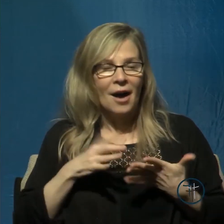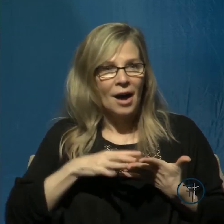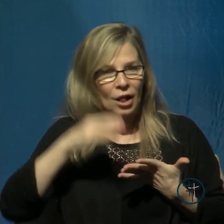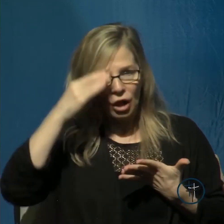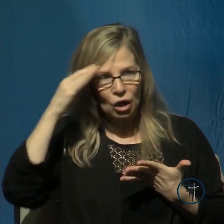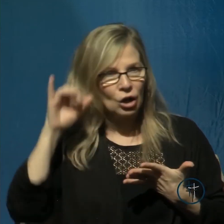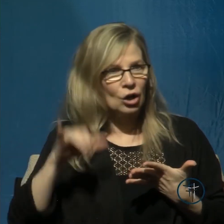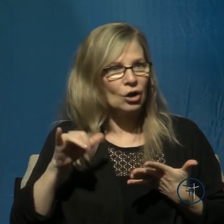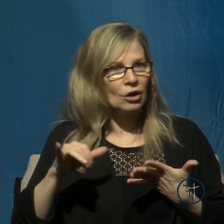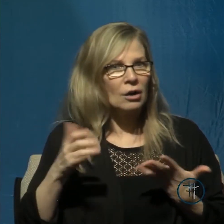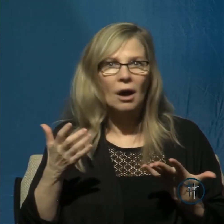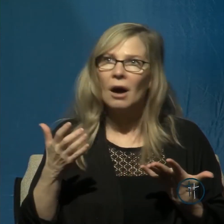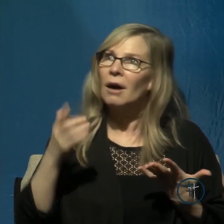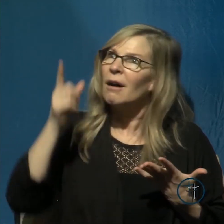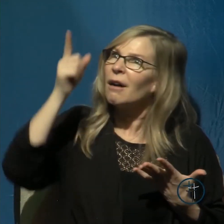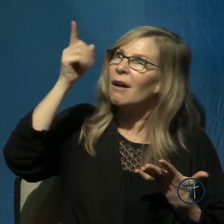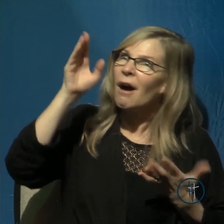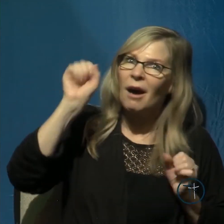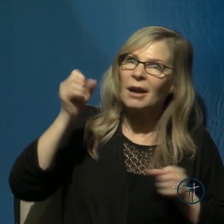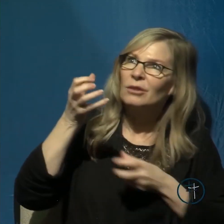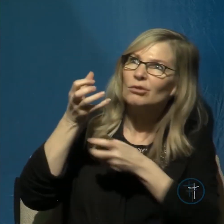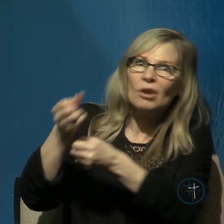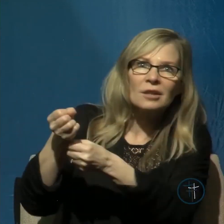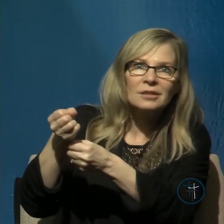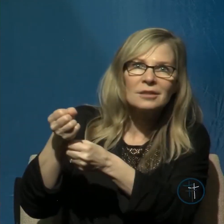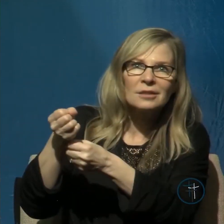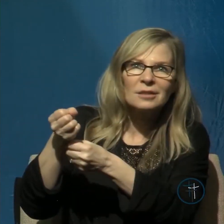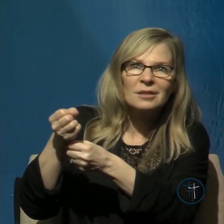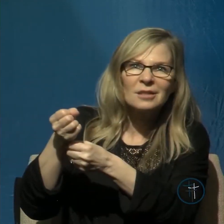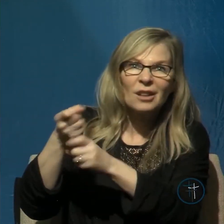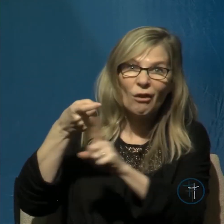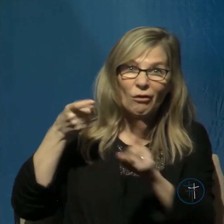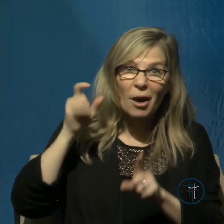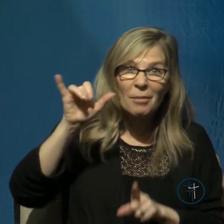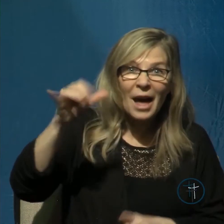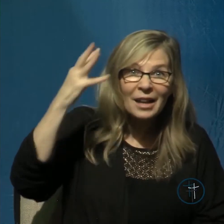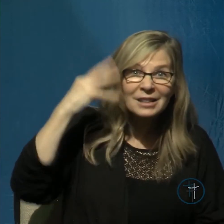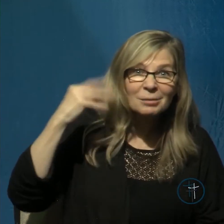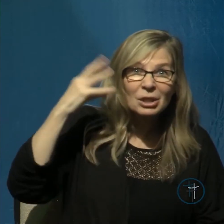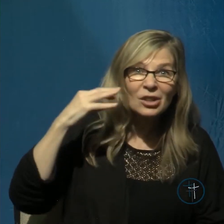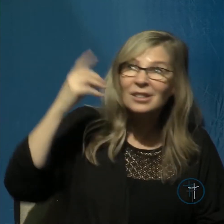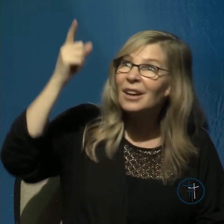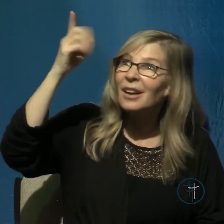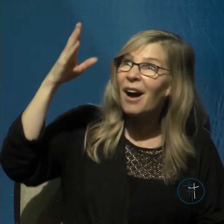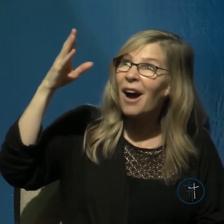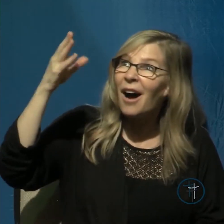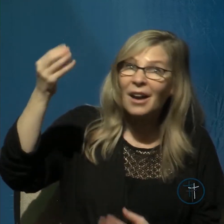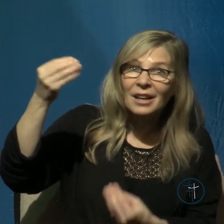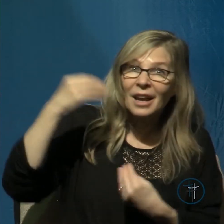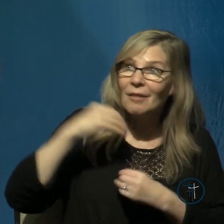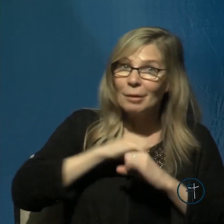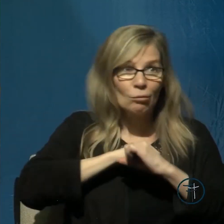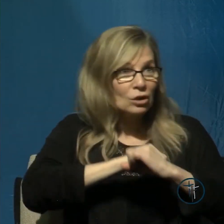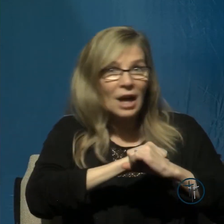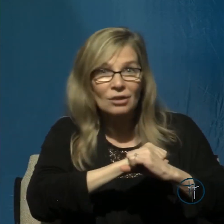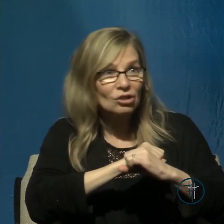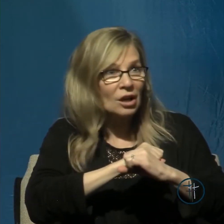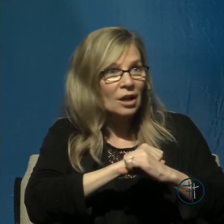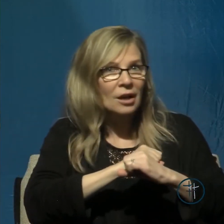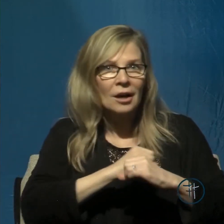3 that as a result of this protection that he received from the Lord sometime in the past he was emboldened he was